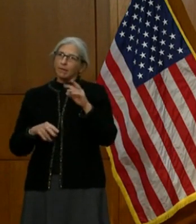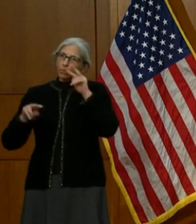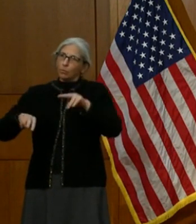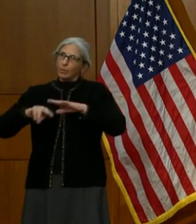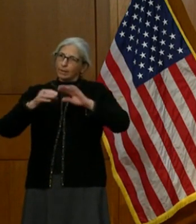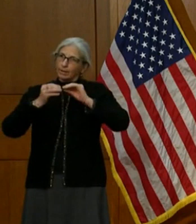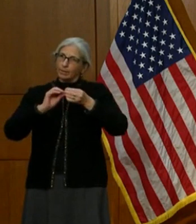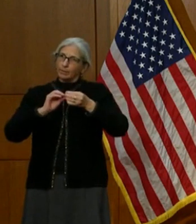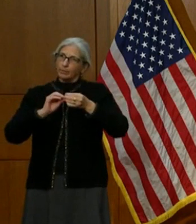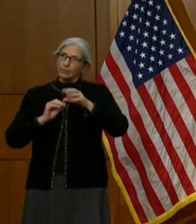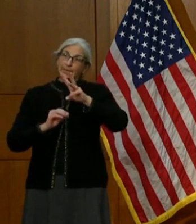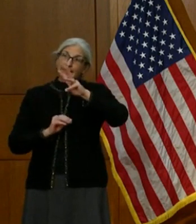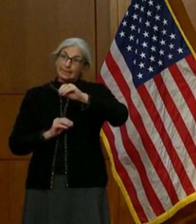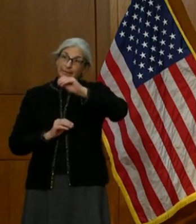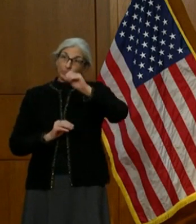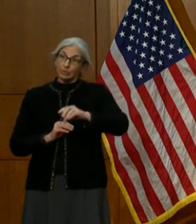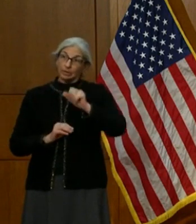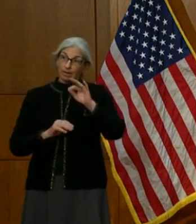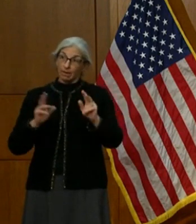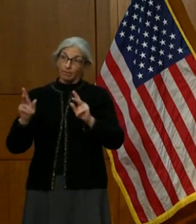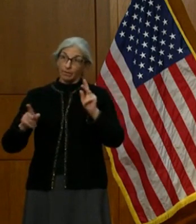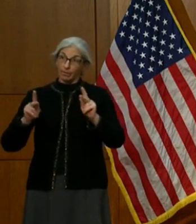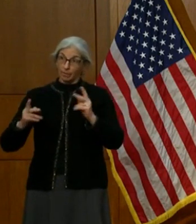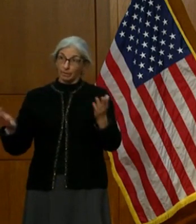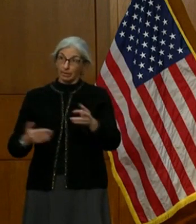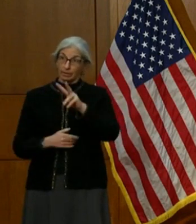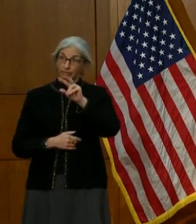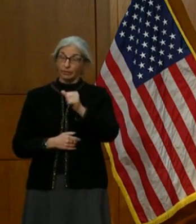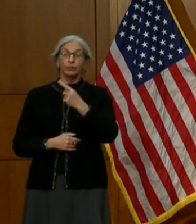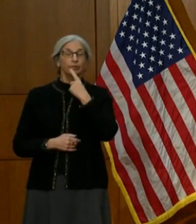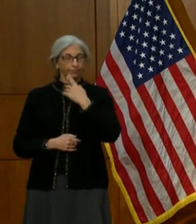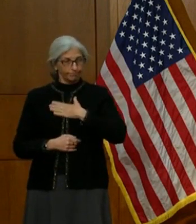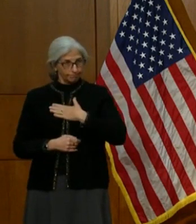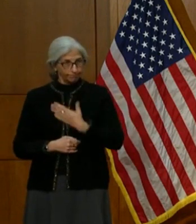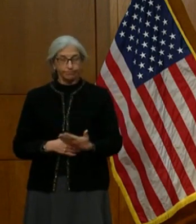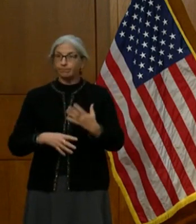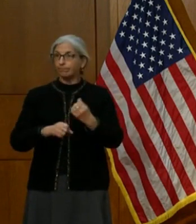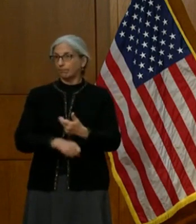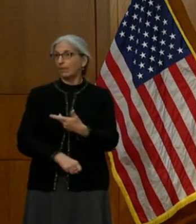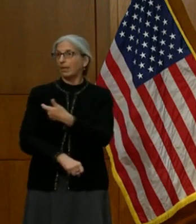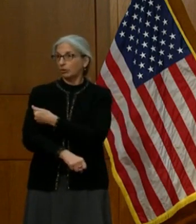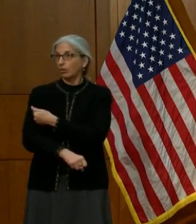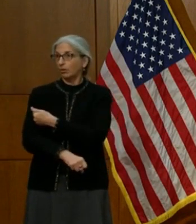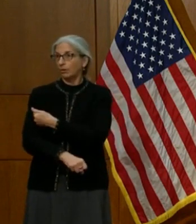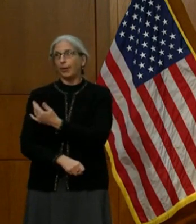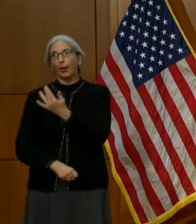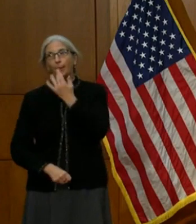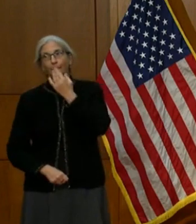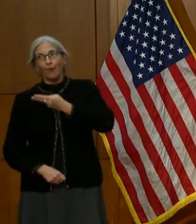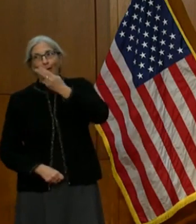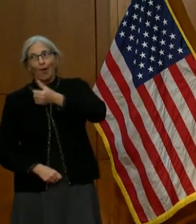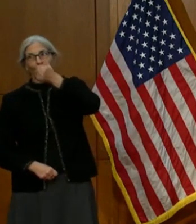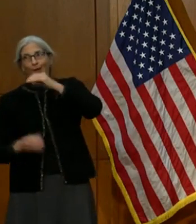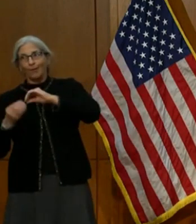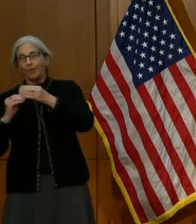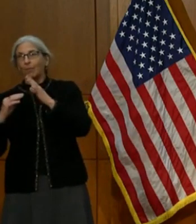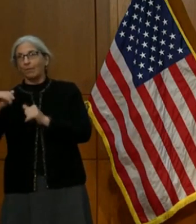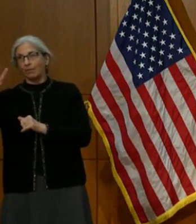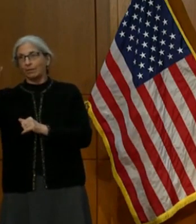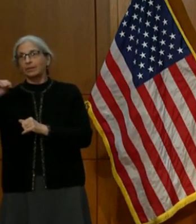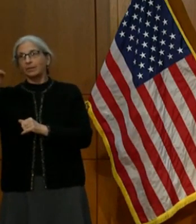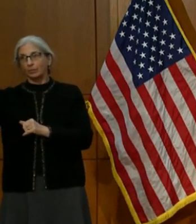about 60% of the population has said they're willing to receive the vaccination. I would like to see it higher, quite frankly. So,